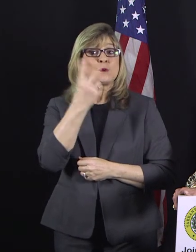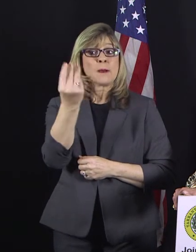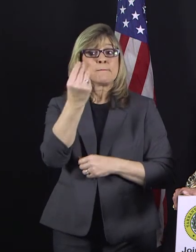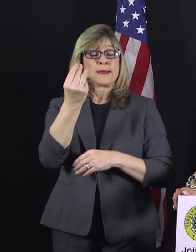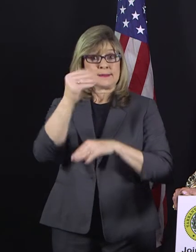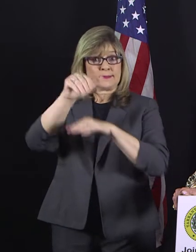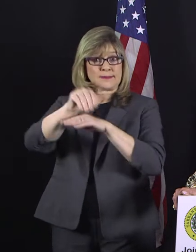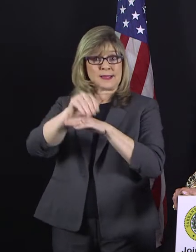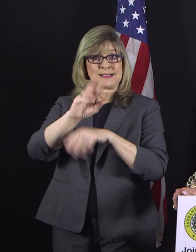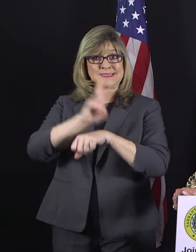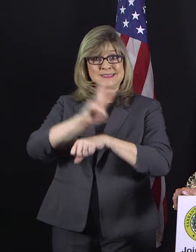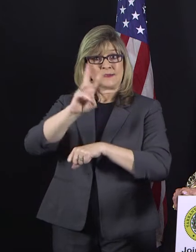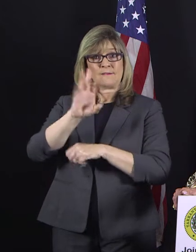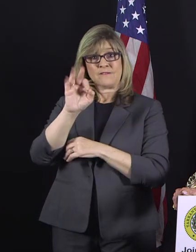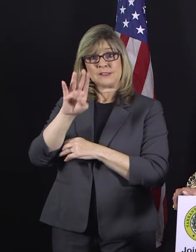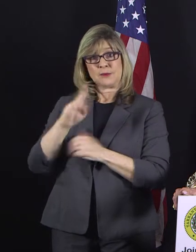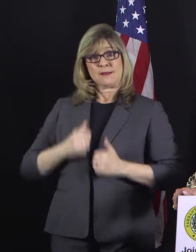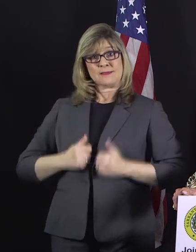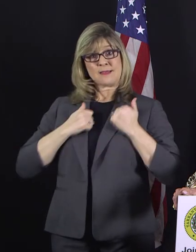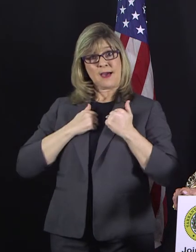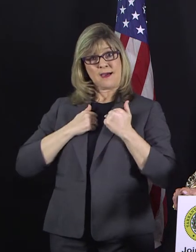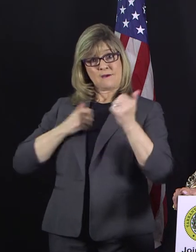'clock for a Facebook Live update.